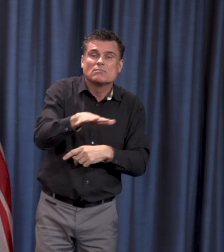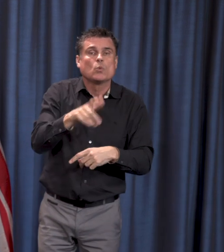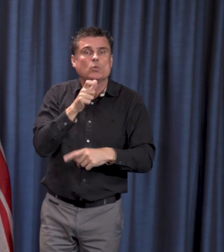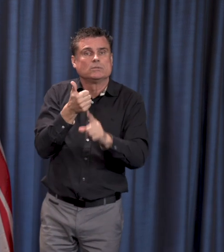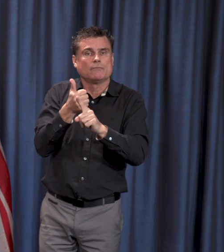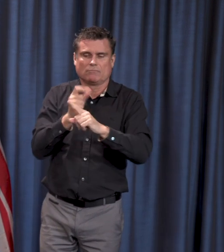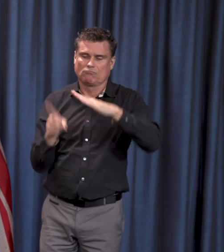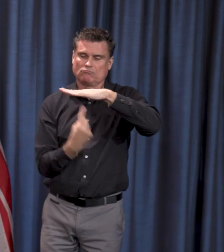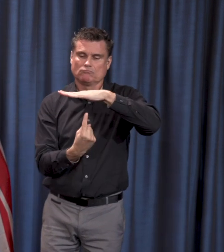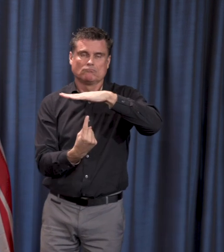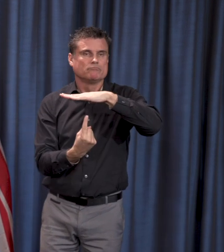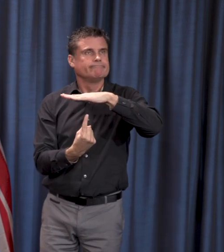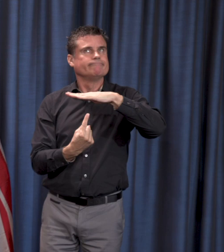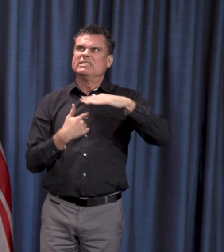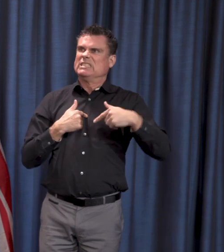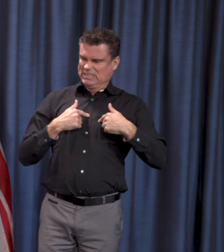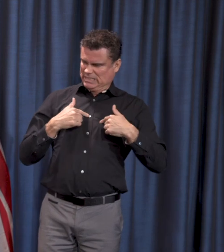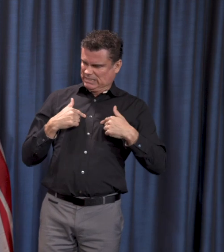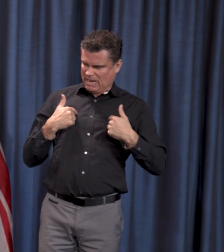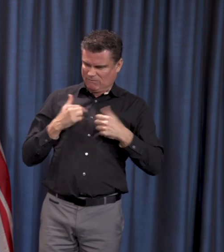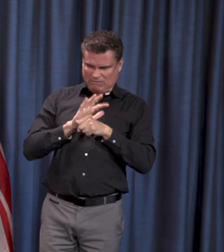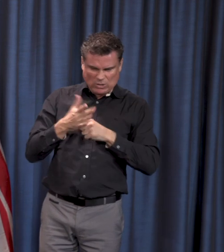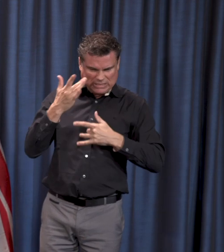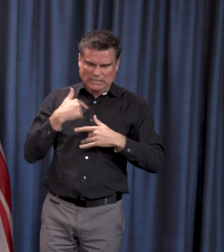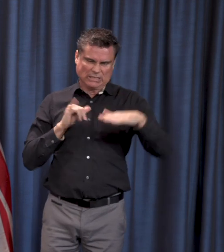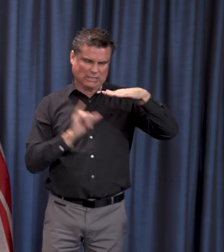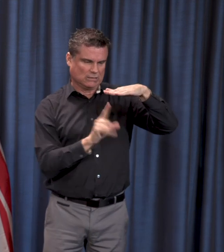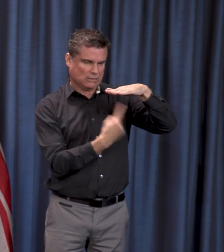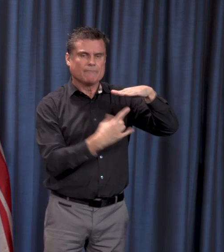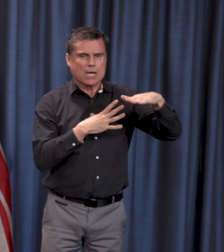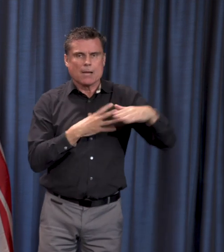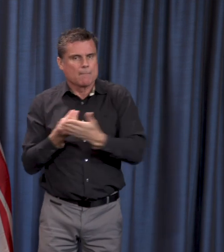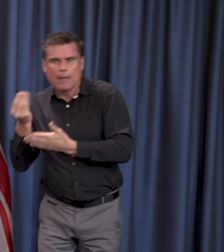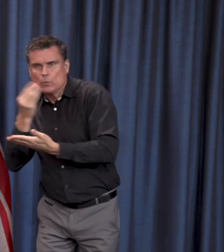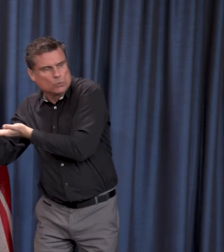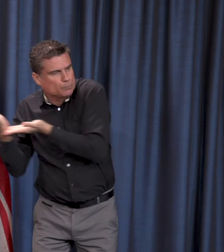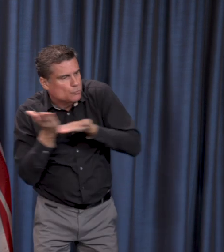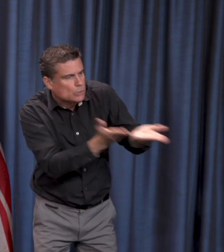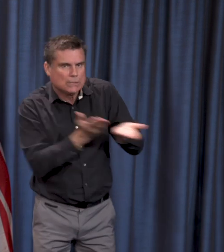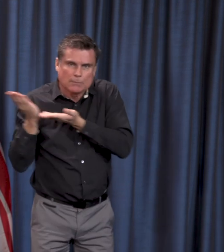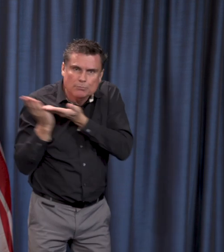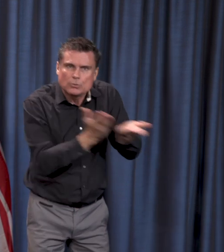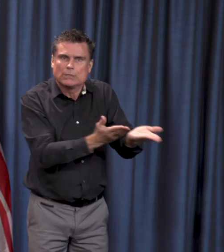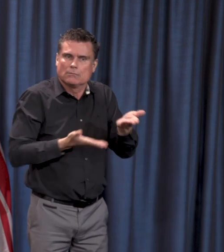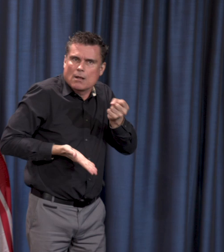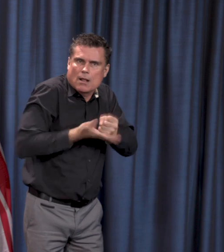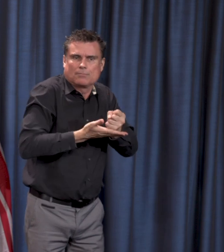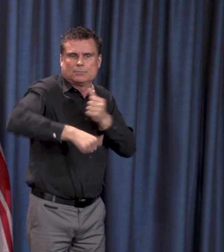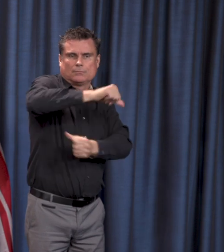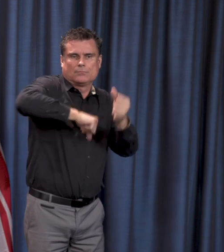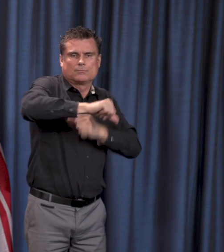social engagement, and that's very important, so we need those essential services at work.